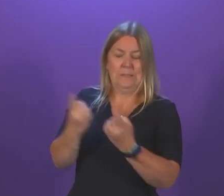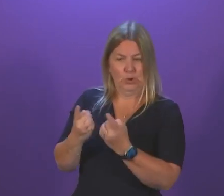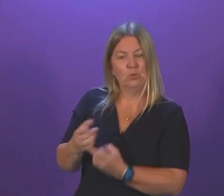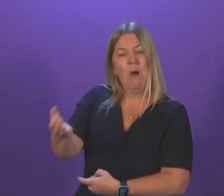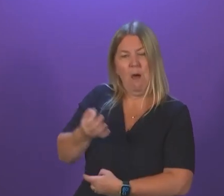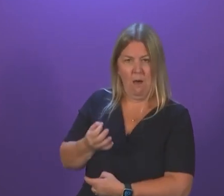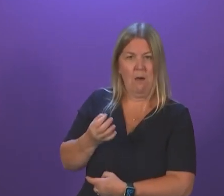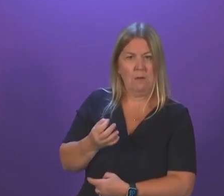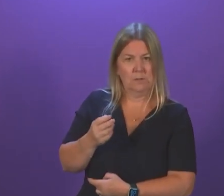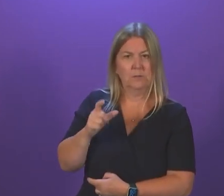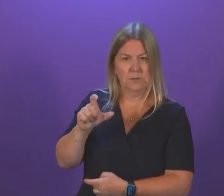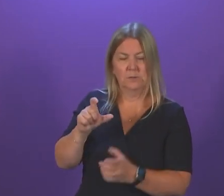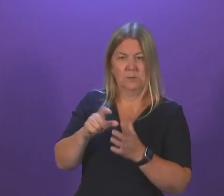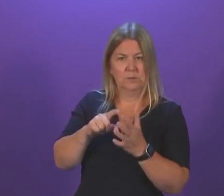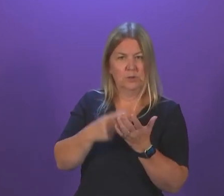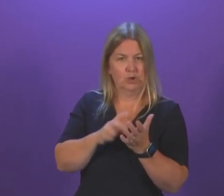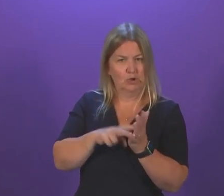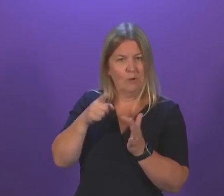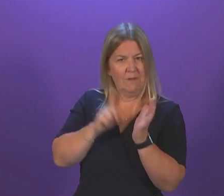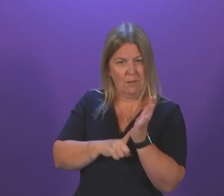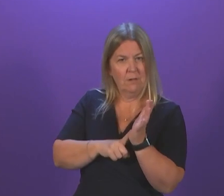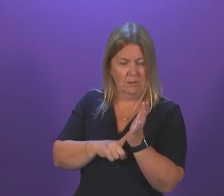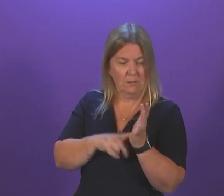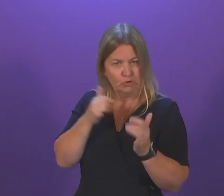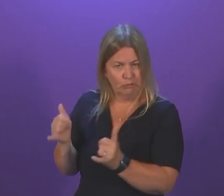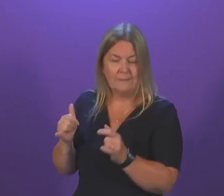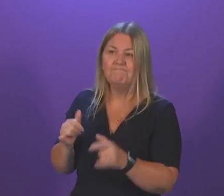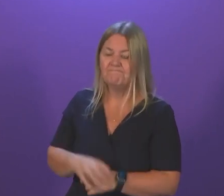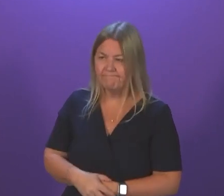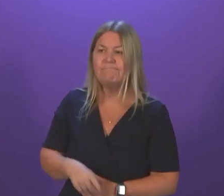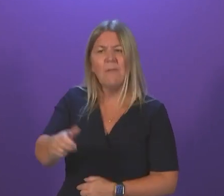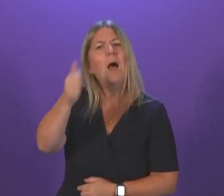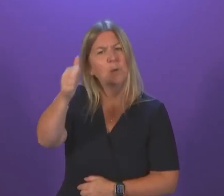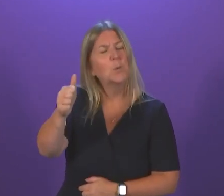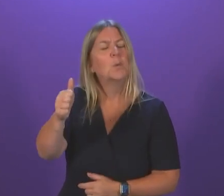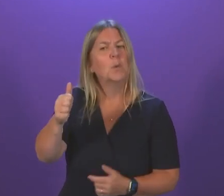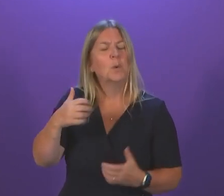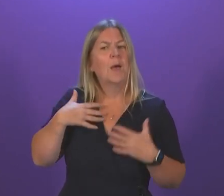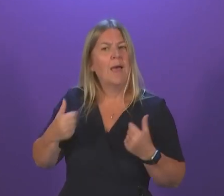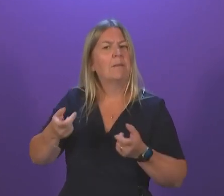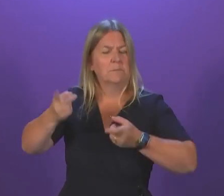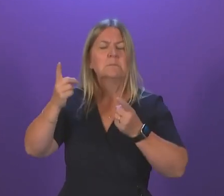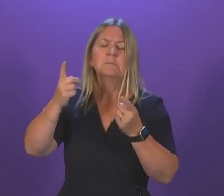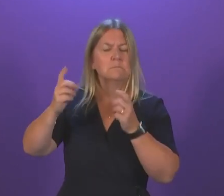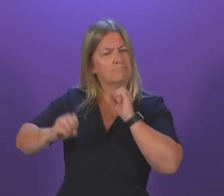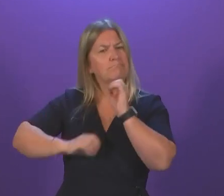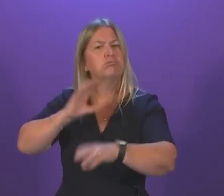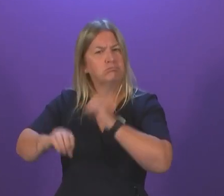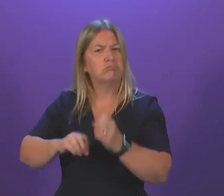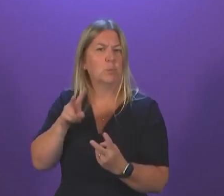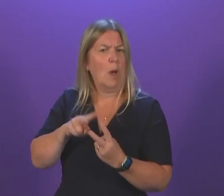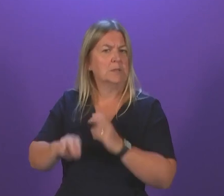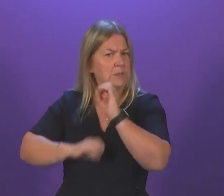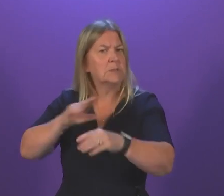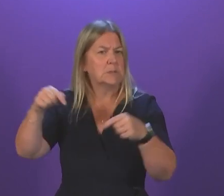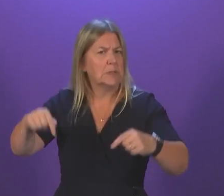the Public Health Minister, of course, has made two statements now to Parliament on the error that, again, goes back many, many years,